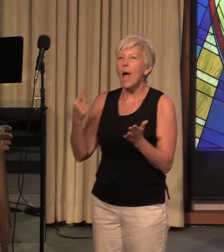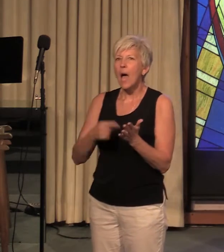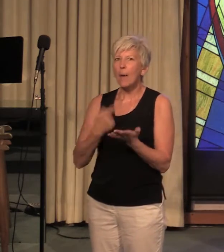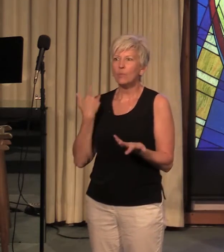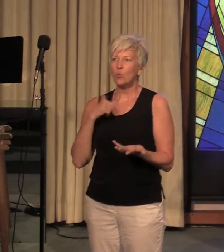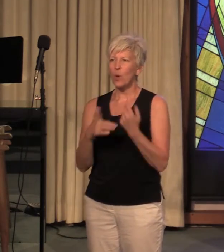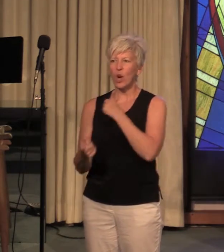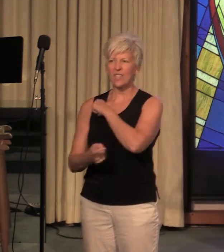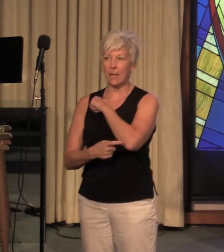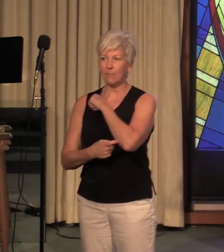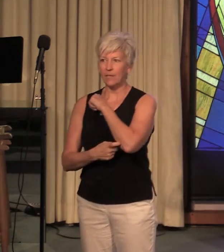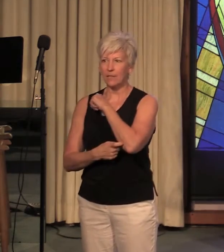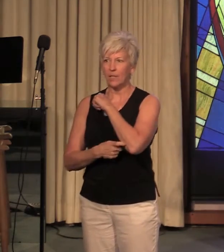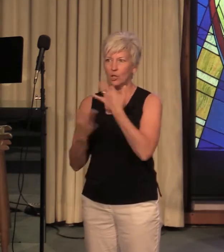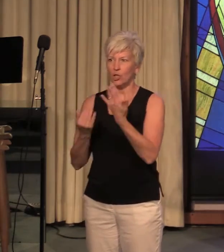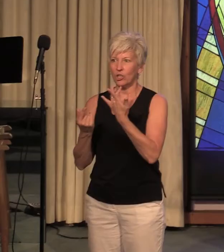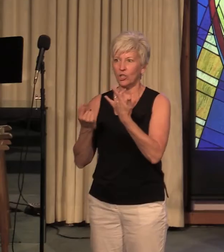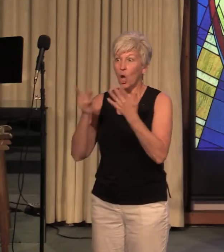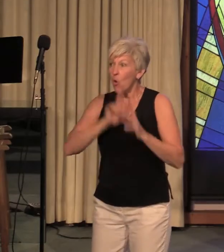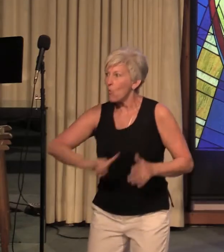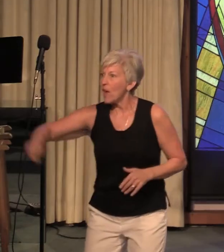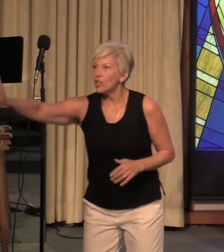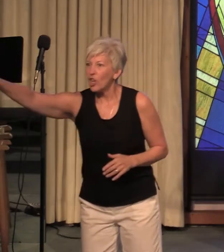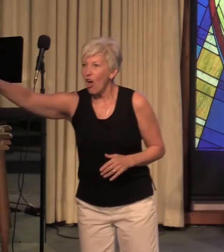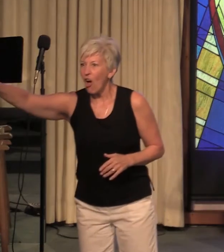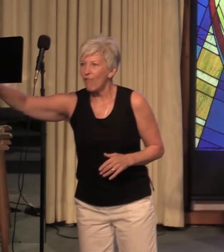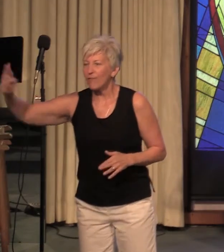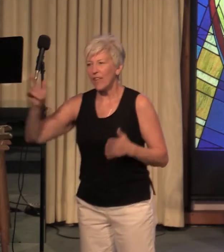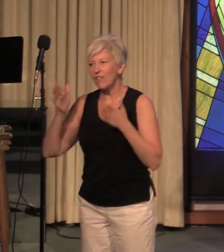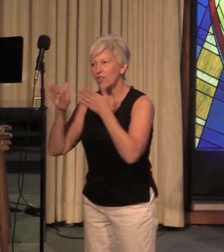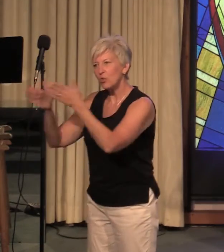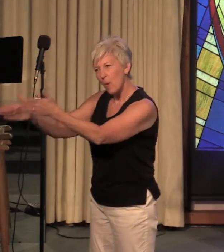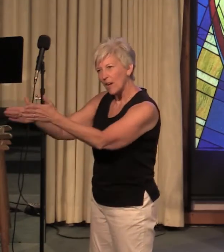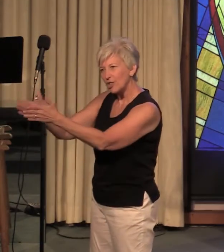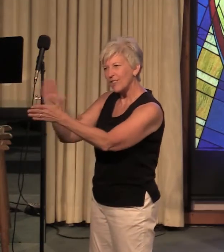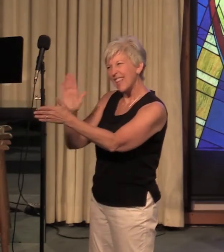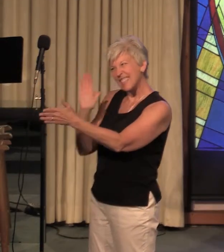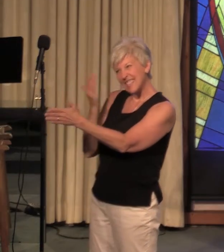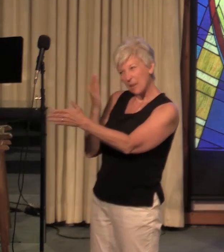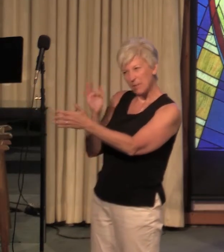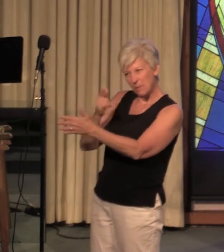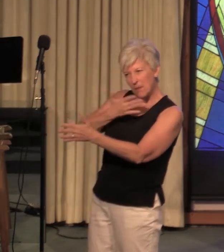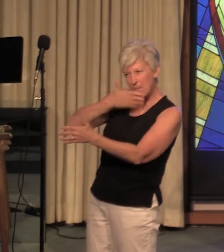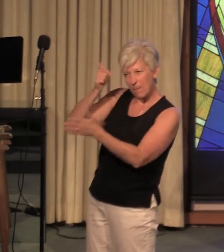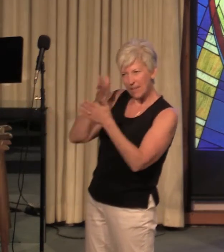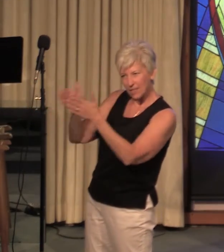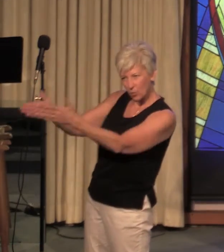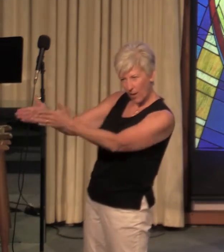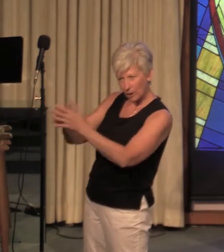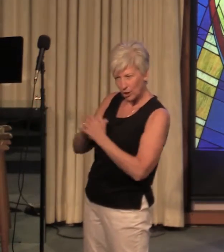to just rush off in the direction that seems to be the best direction to go in.